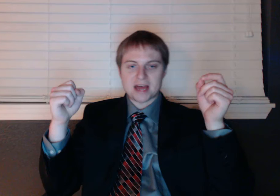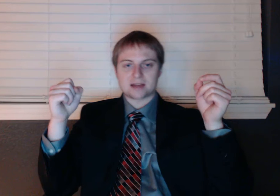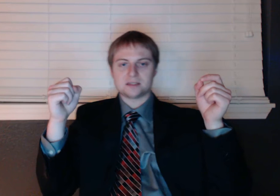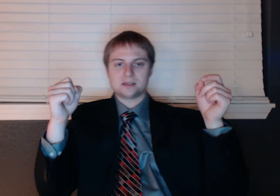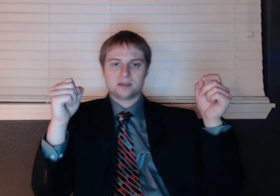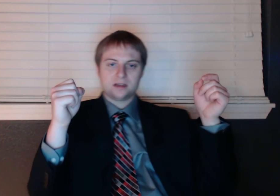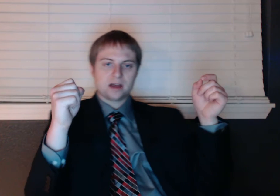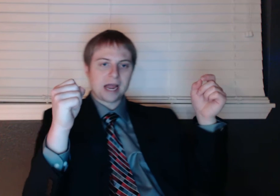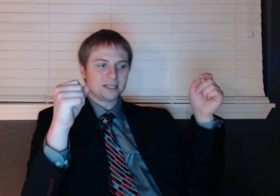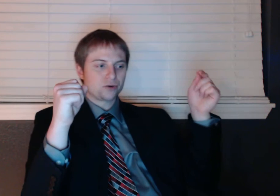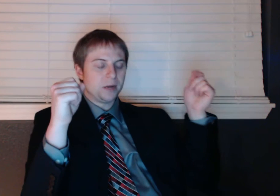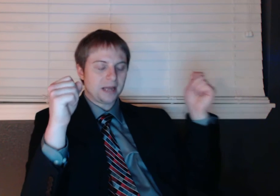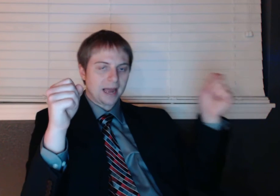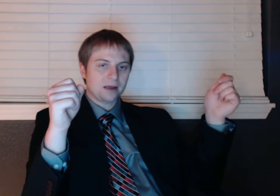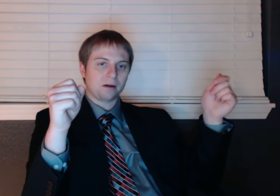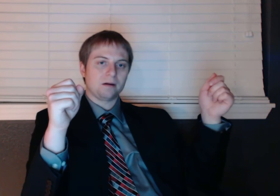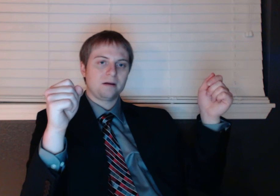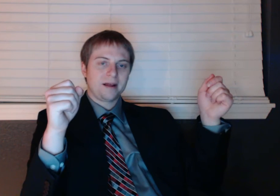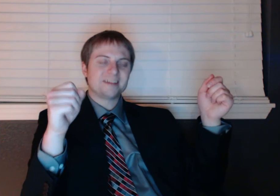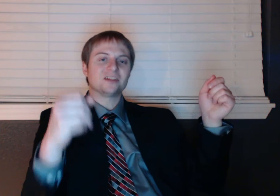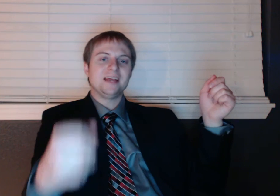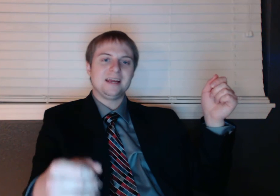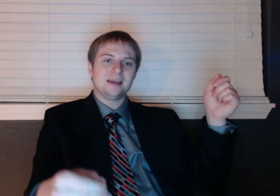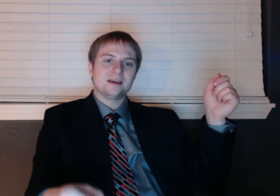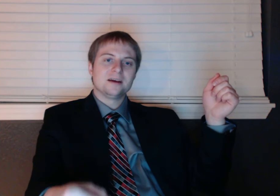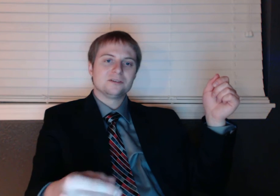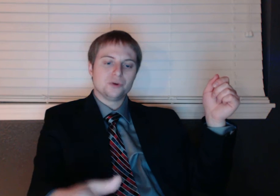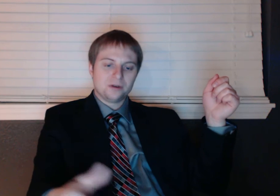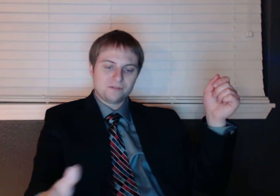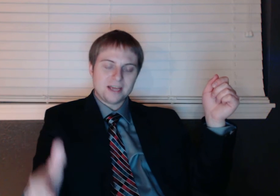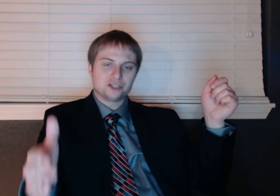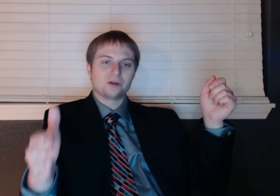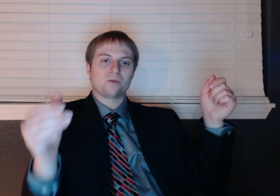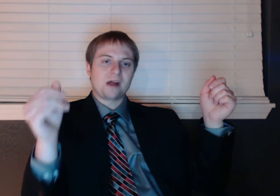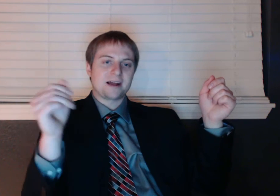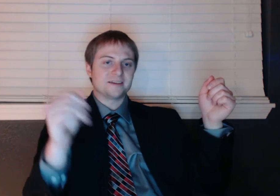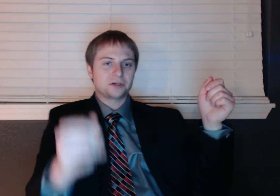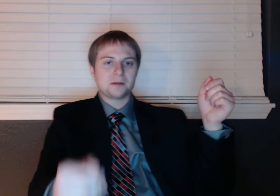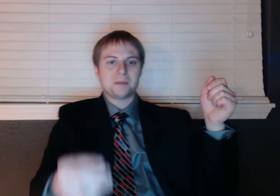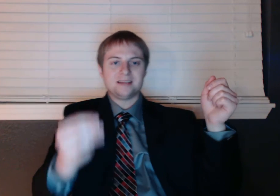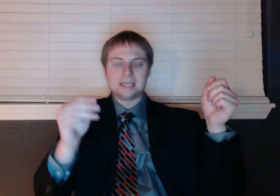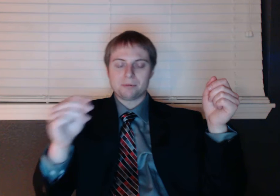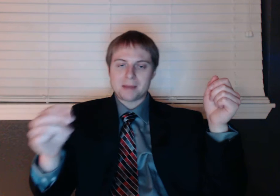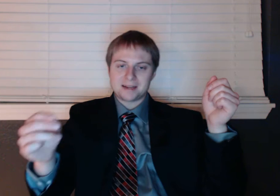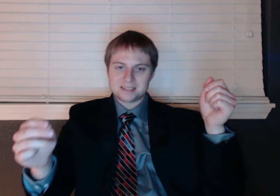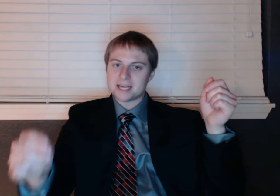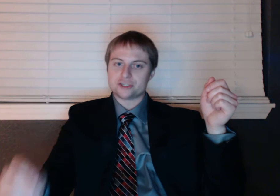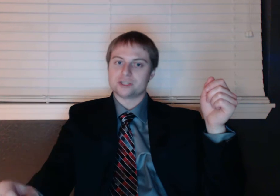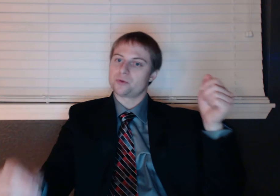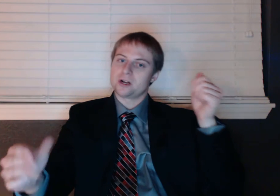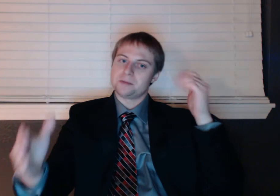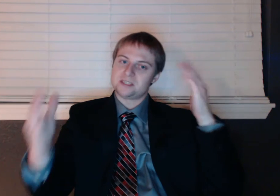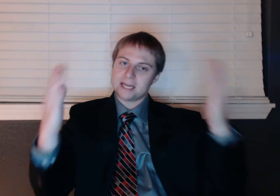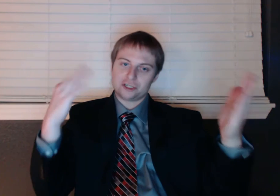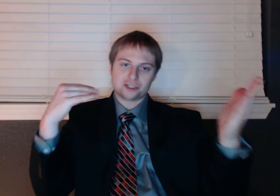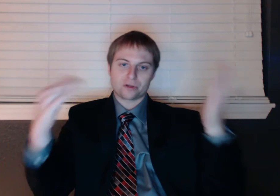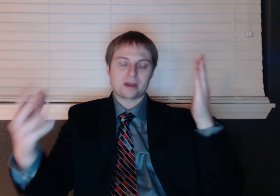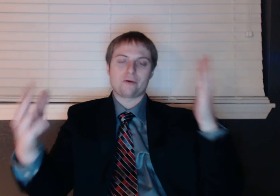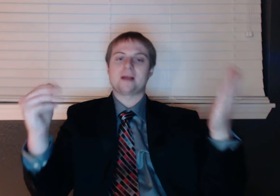effect and it's creating anger and it's leading to an invasion of Iraq. It's going to be diplomatic sanctions. We're going to be sanctioning each other like